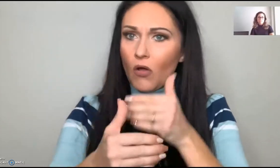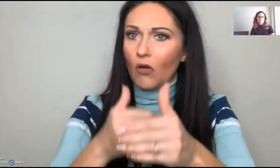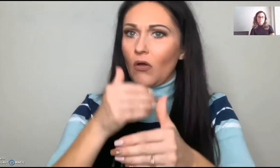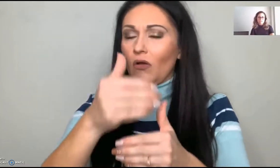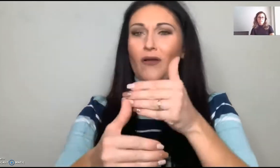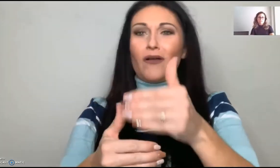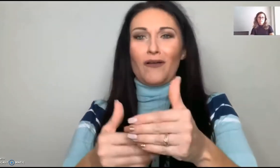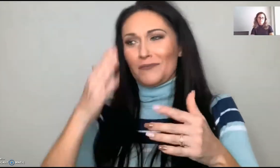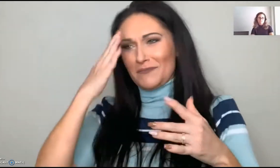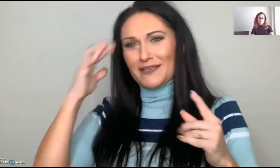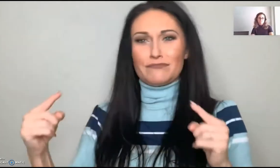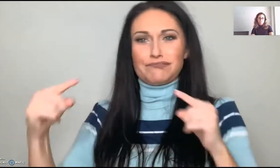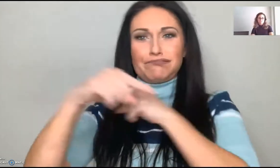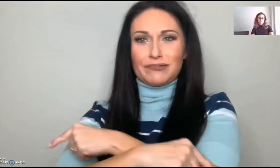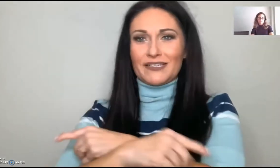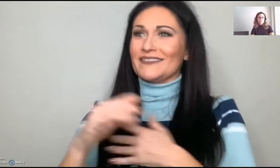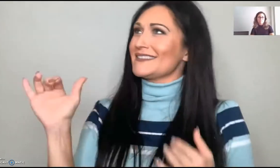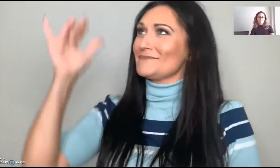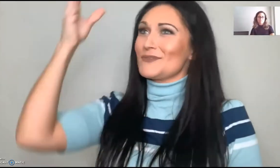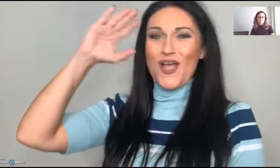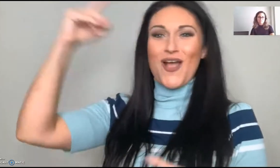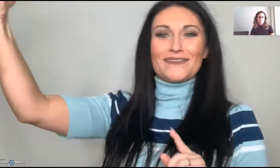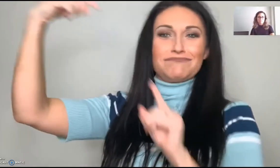And it's difficult, but you've got to be able to move forward.